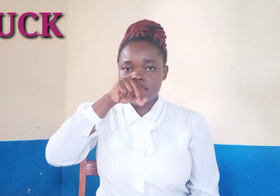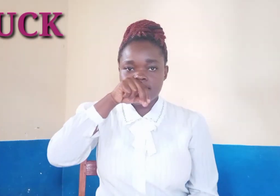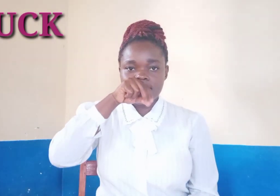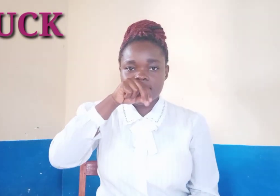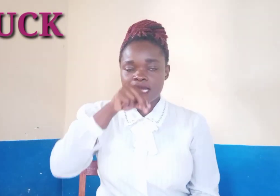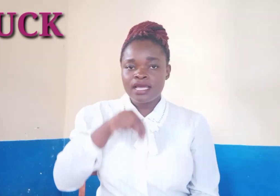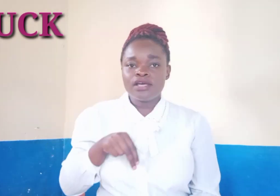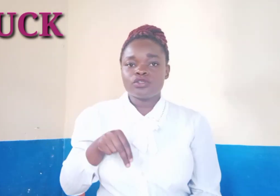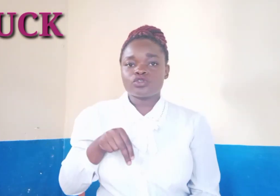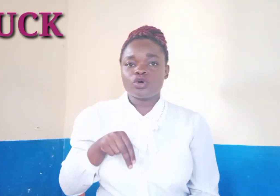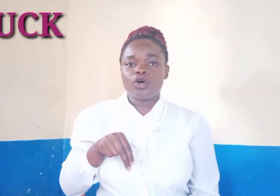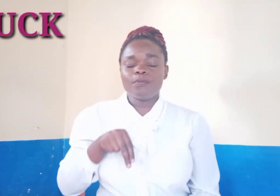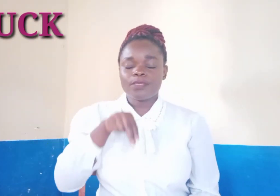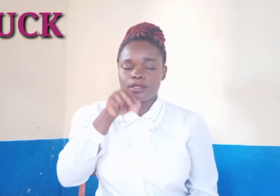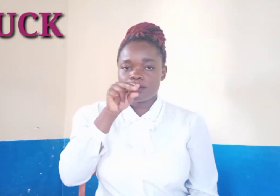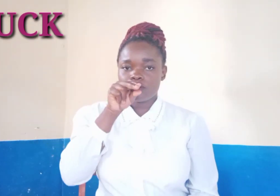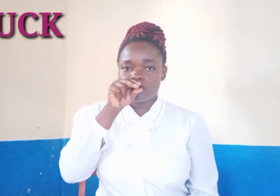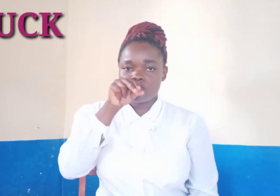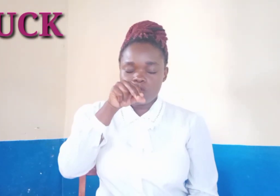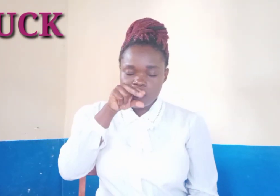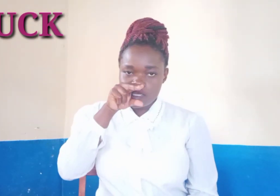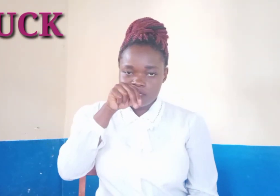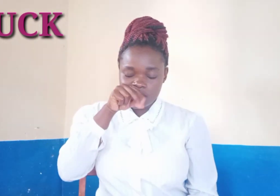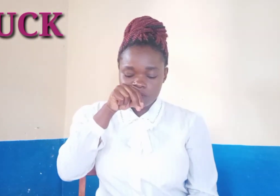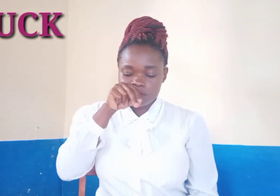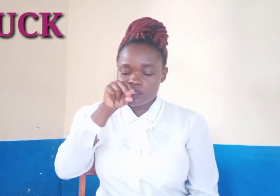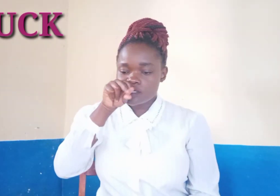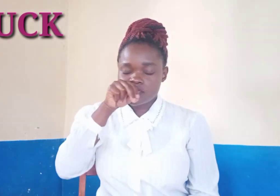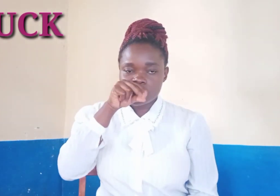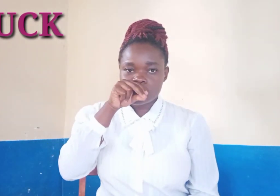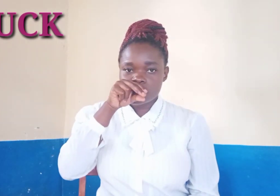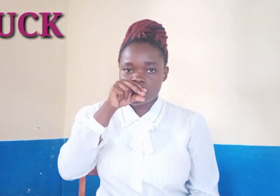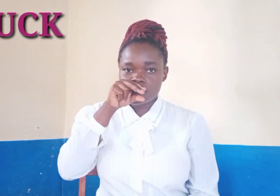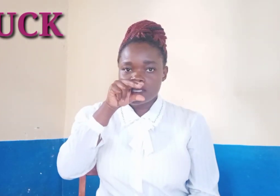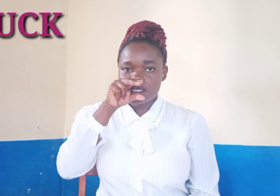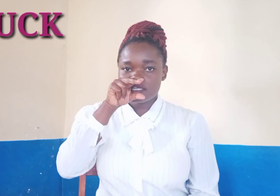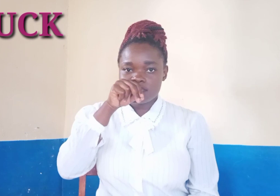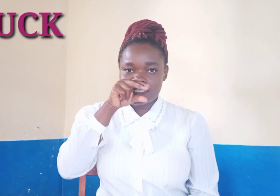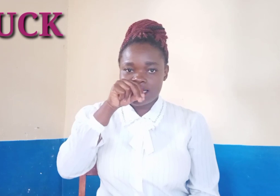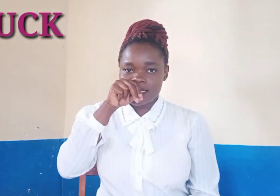duck so do duck duck